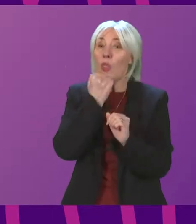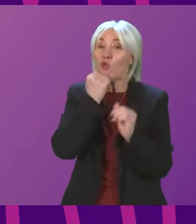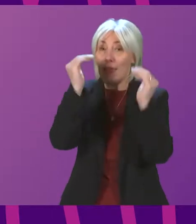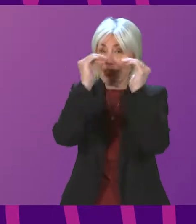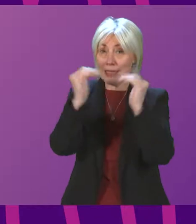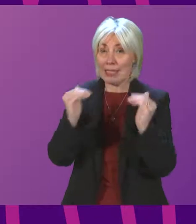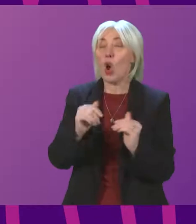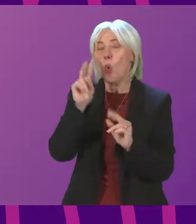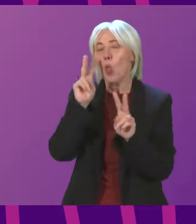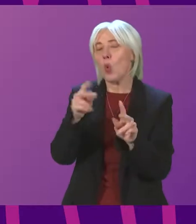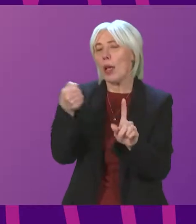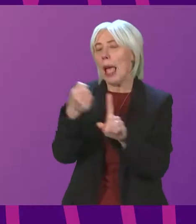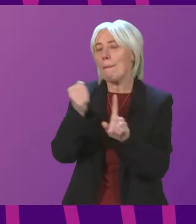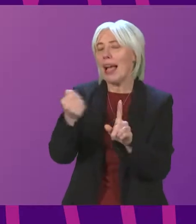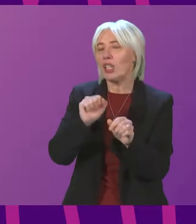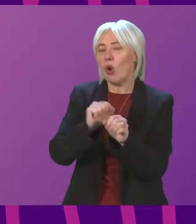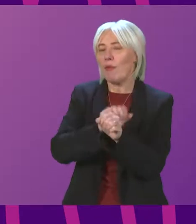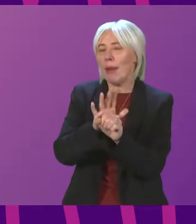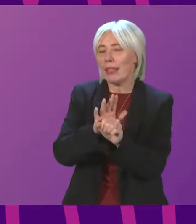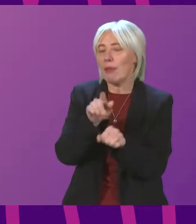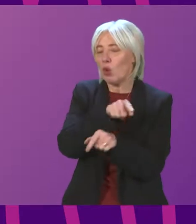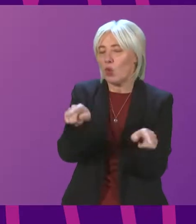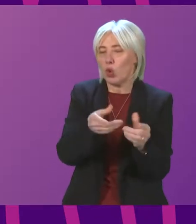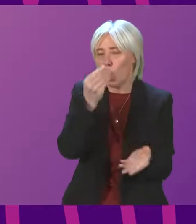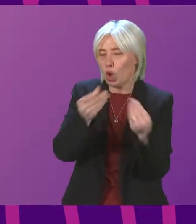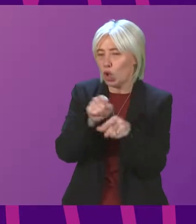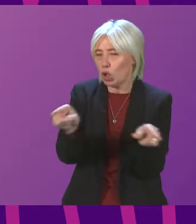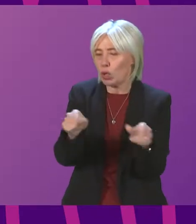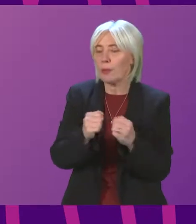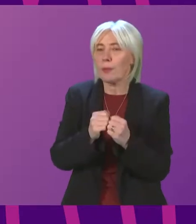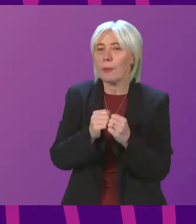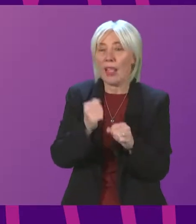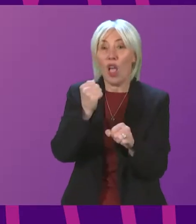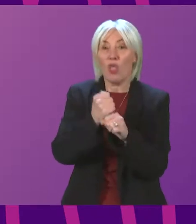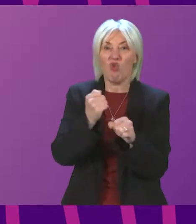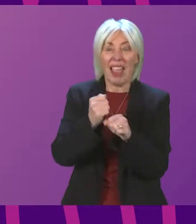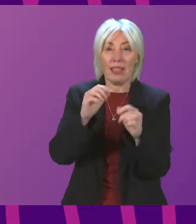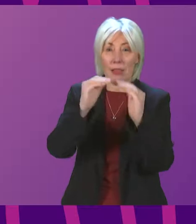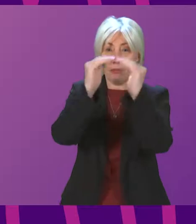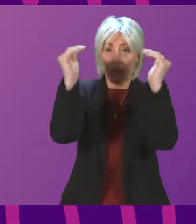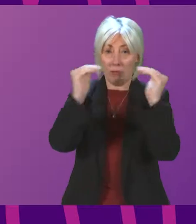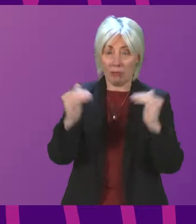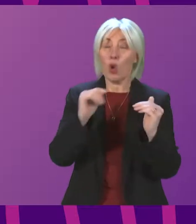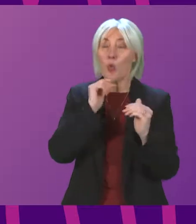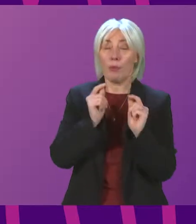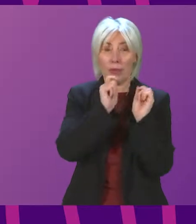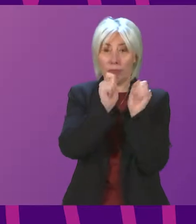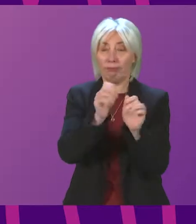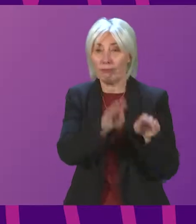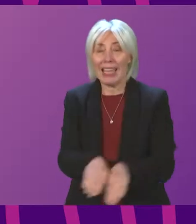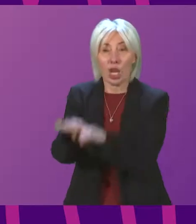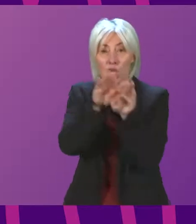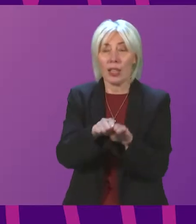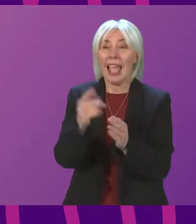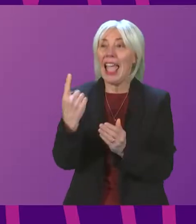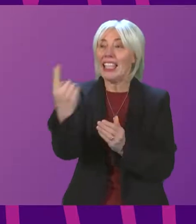impact of the pandemic on learners. These grade boundary decisions will be applied at a national level, individual local